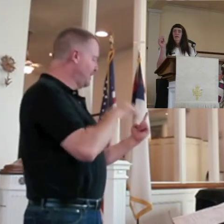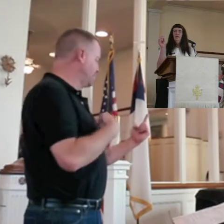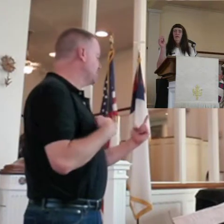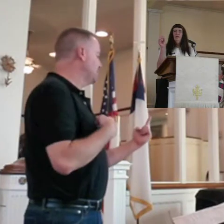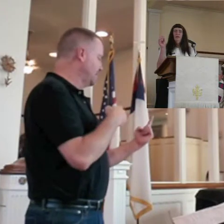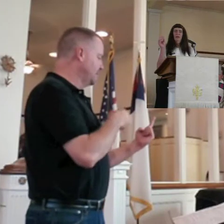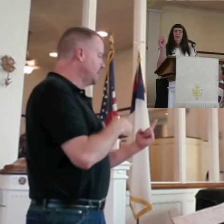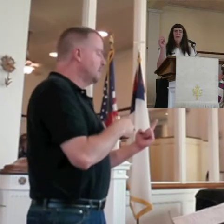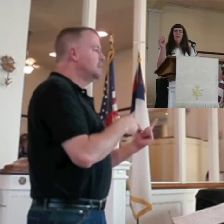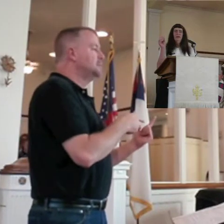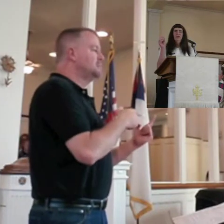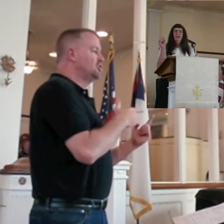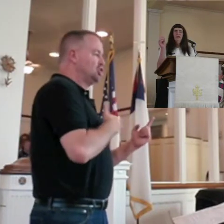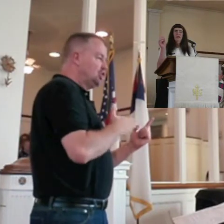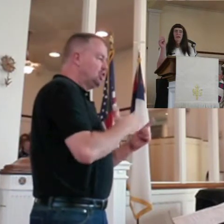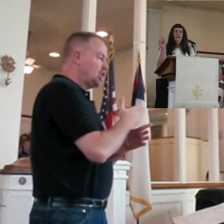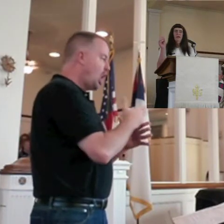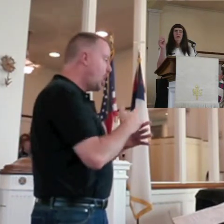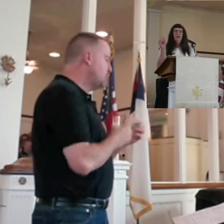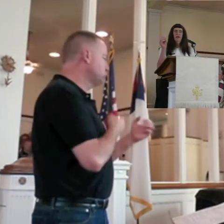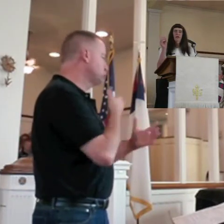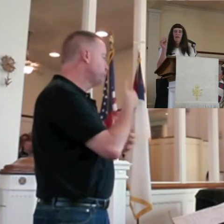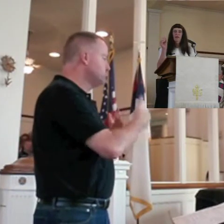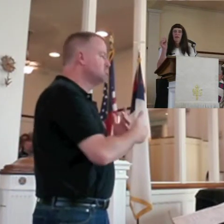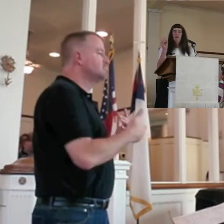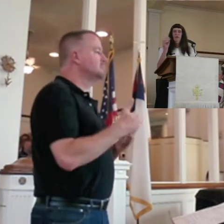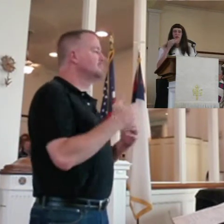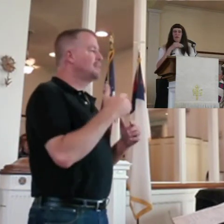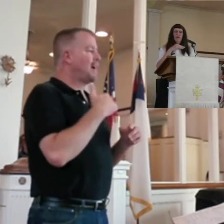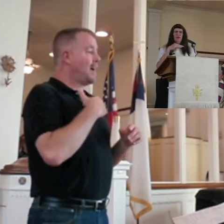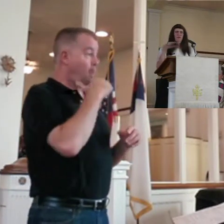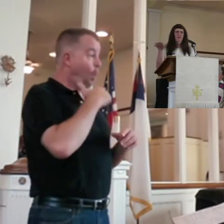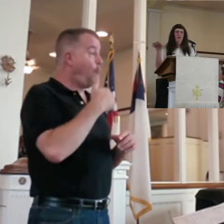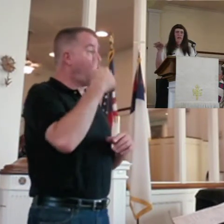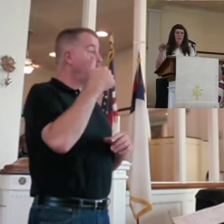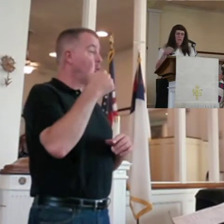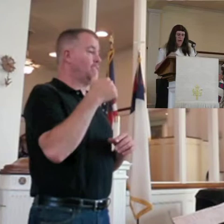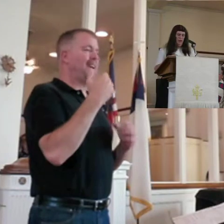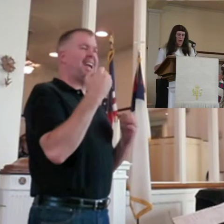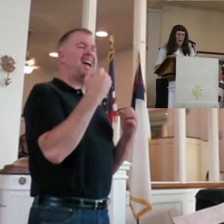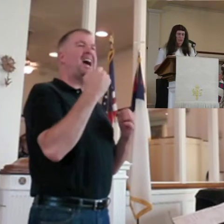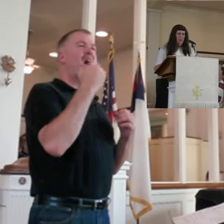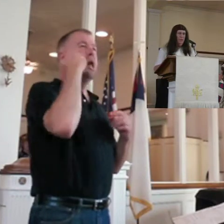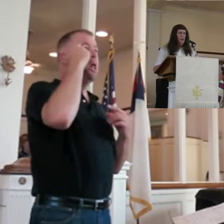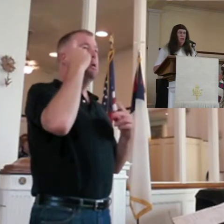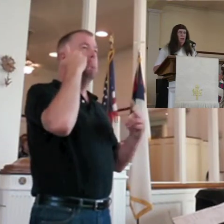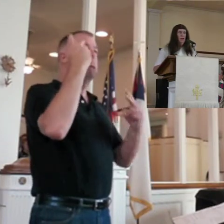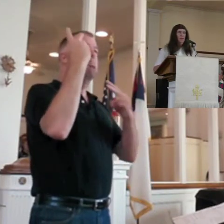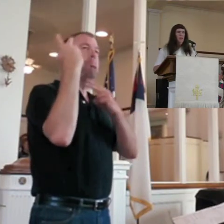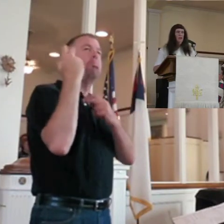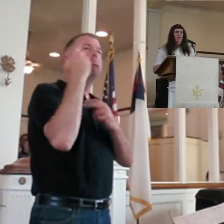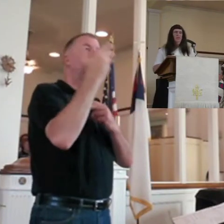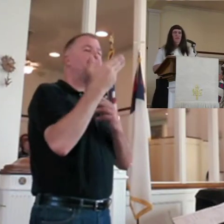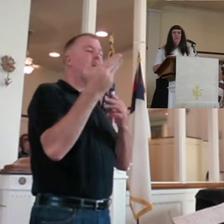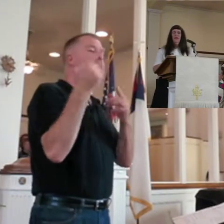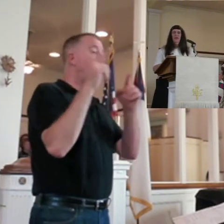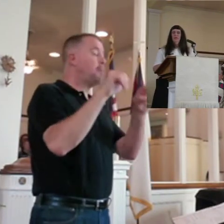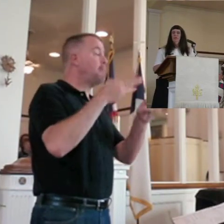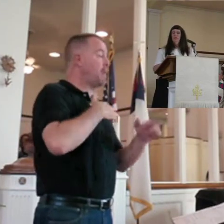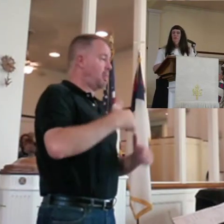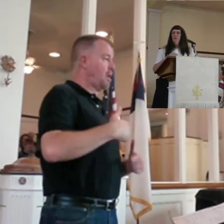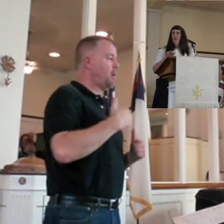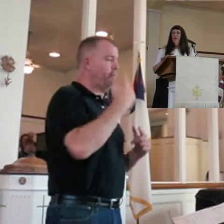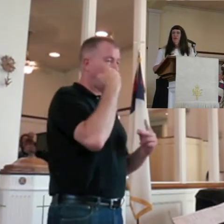And I haven't really realized it until I started coming to this church. And got a little older, too, how much things have happened in my lifetime. And I'm going to give you a few